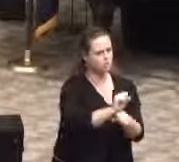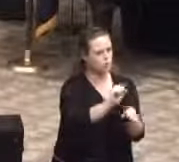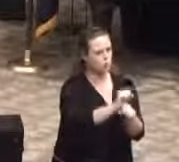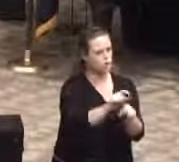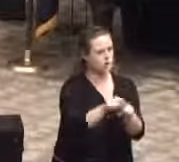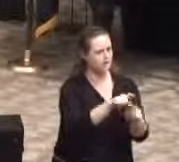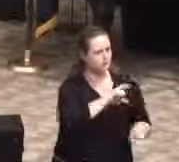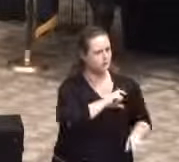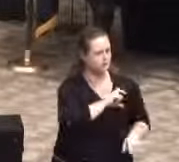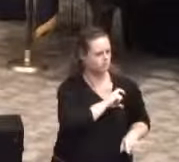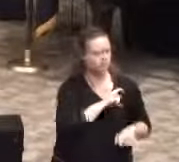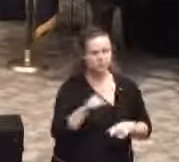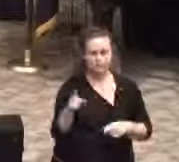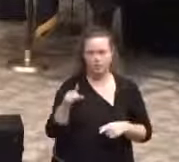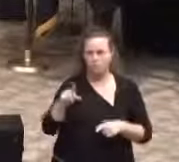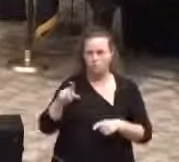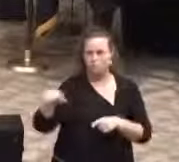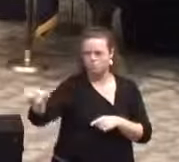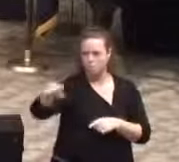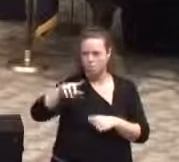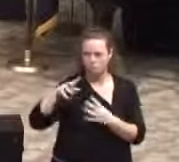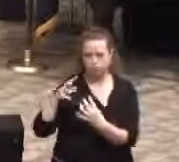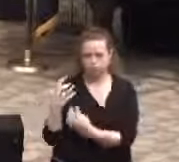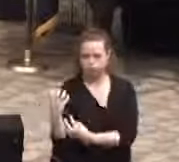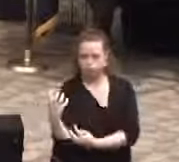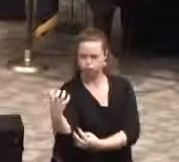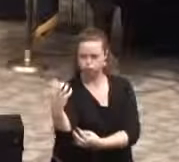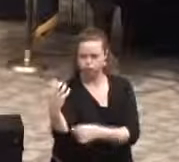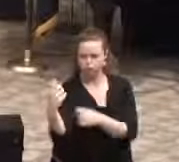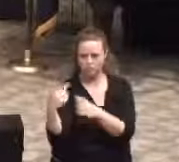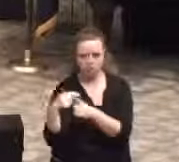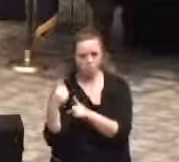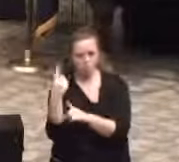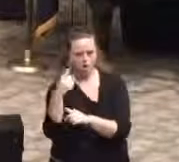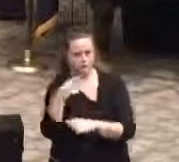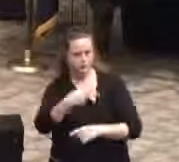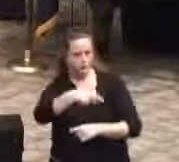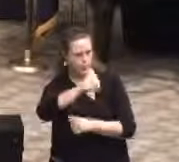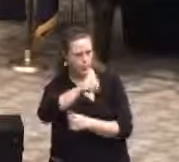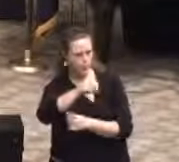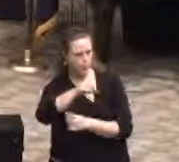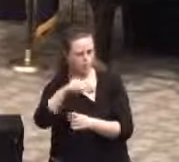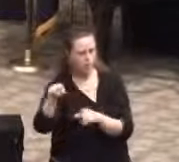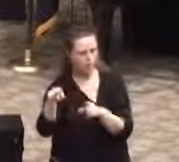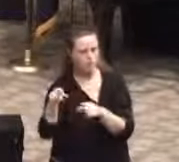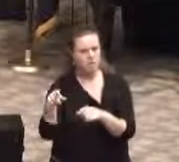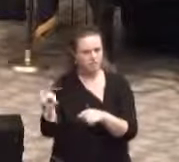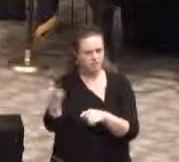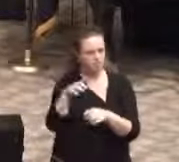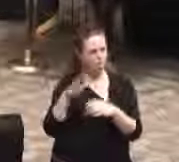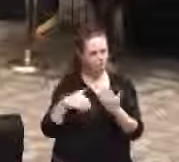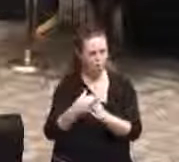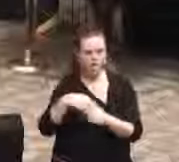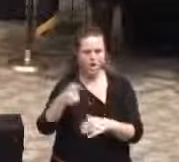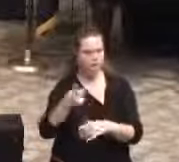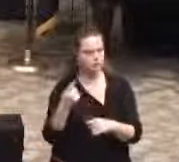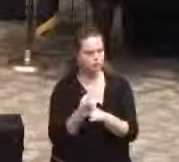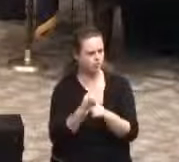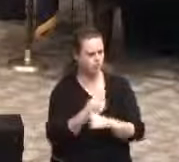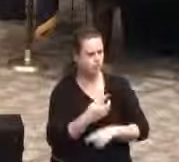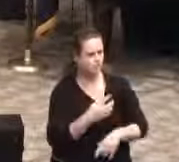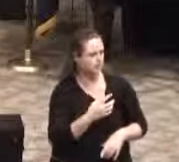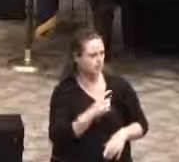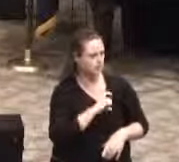corrections officers here in front of you and the one probation officer, graduating today, worked as a team and successfully completed five